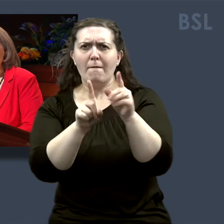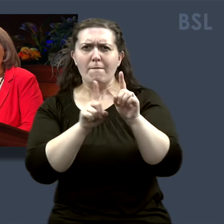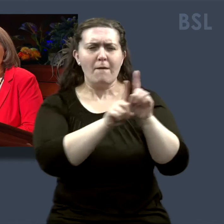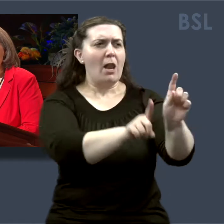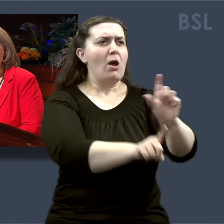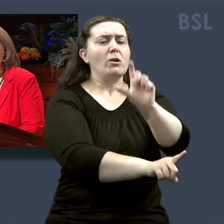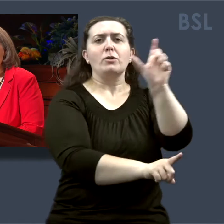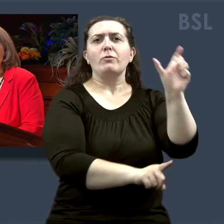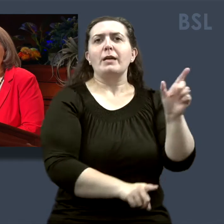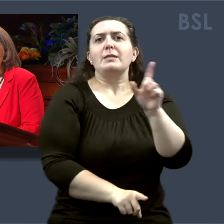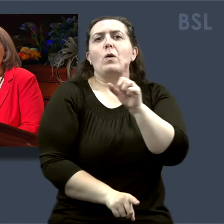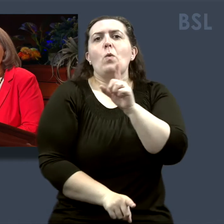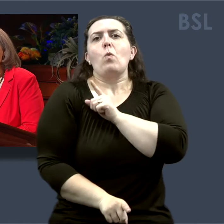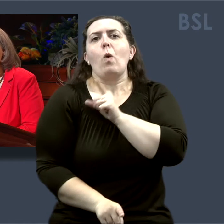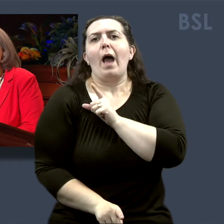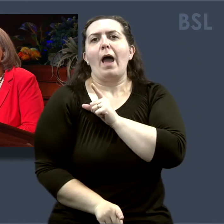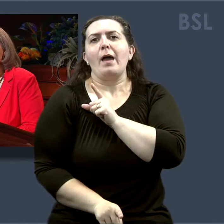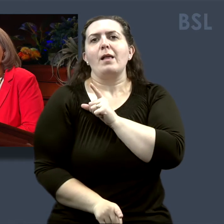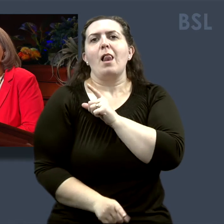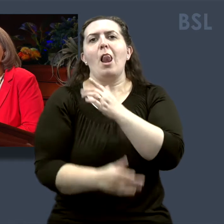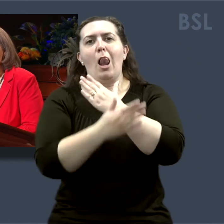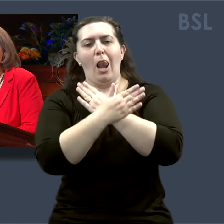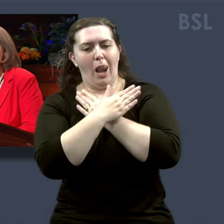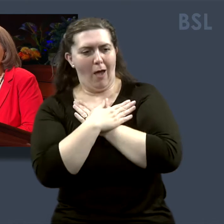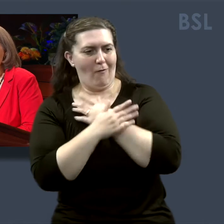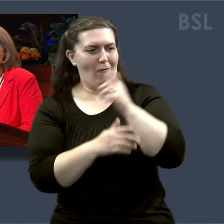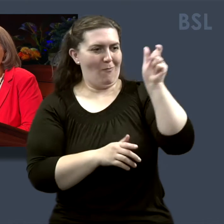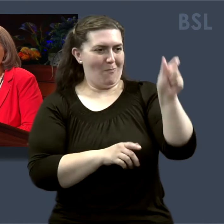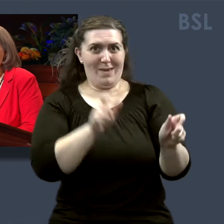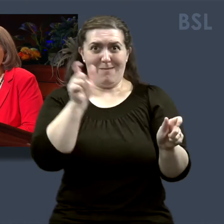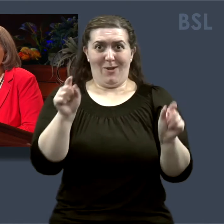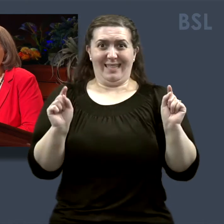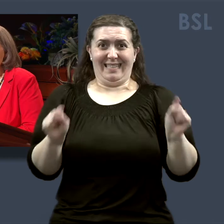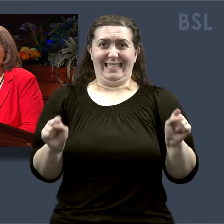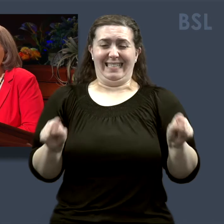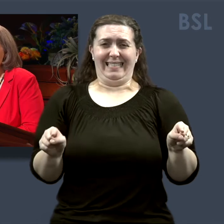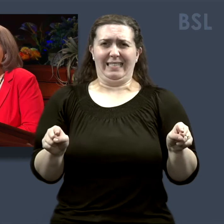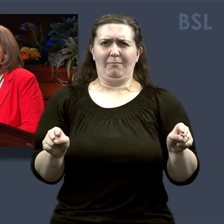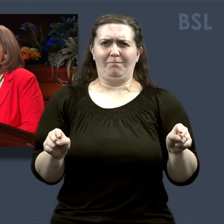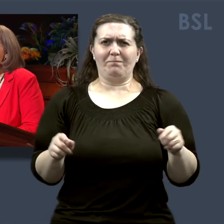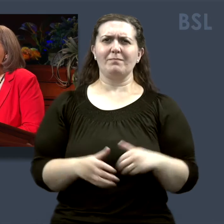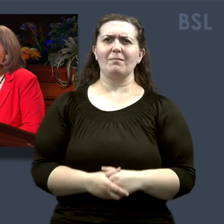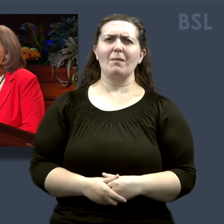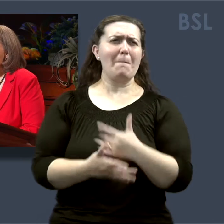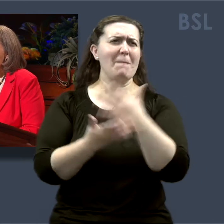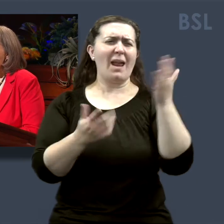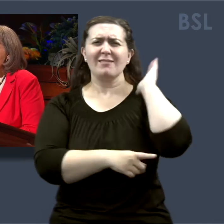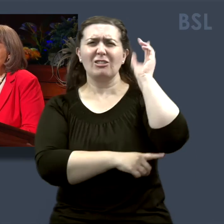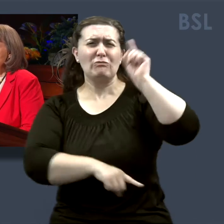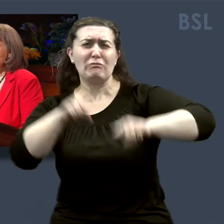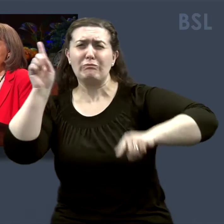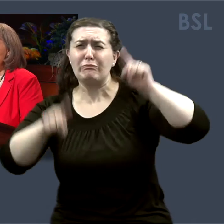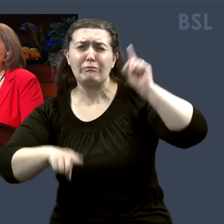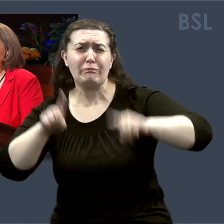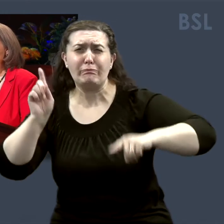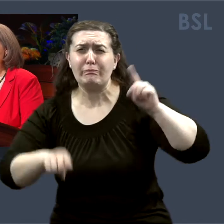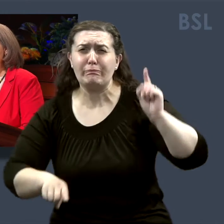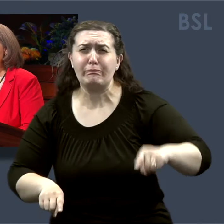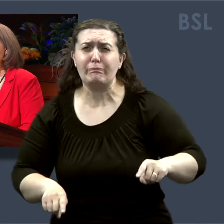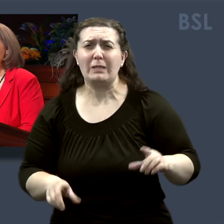disciples, if ye have love one to another. Many talks have been given by our Church leaders